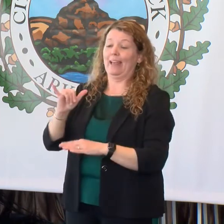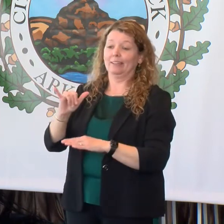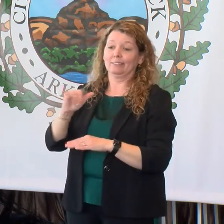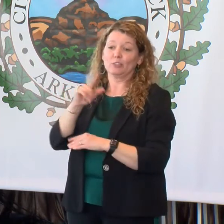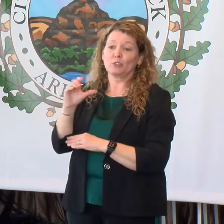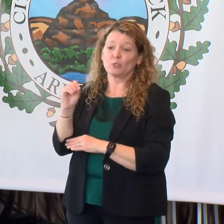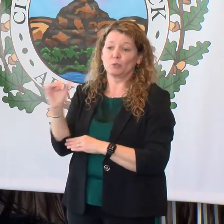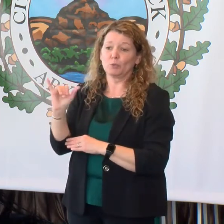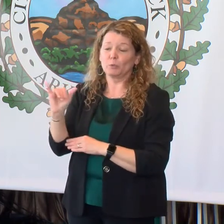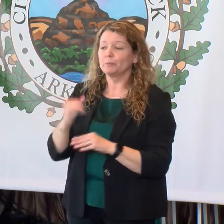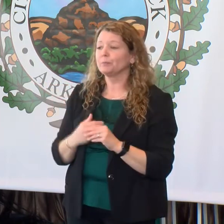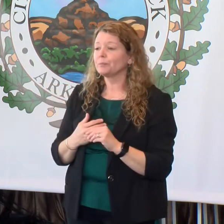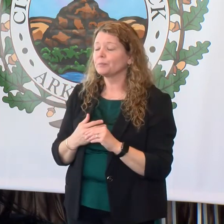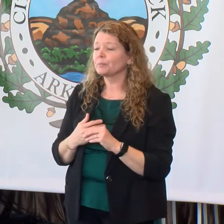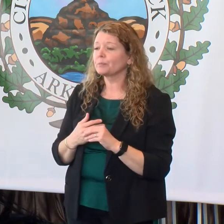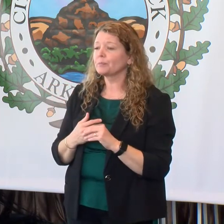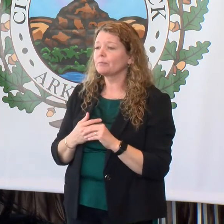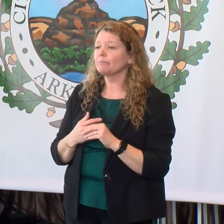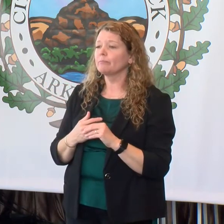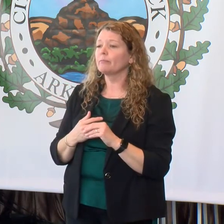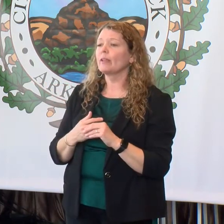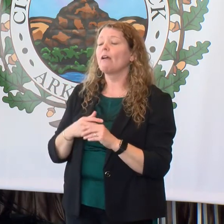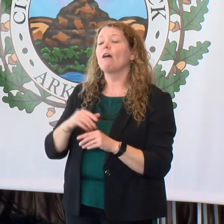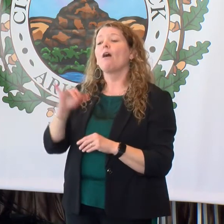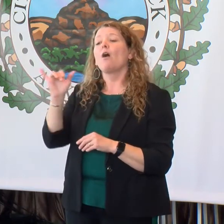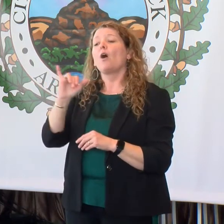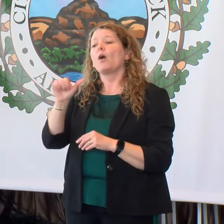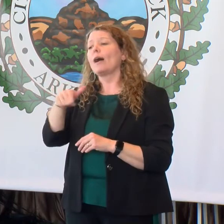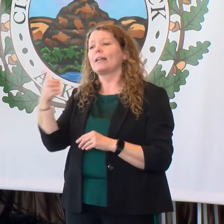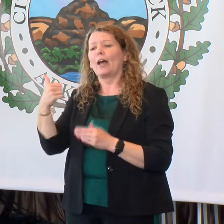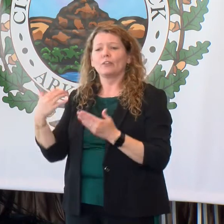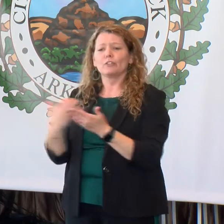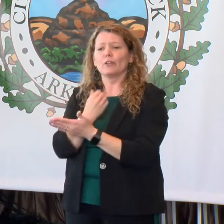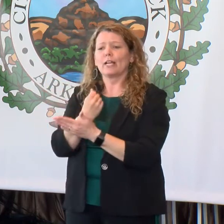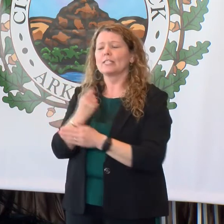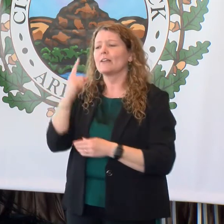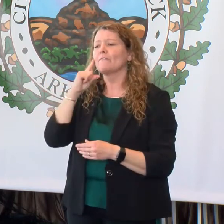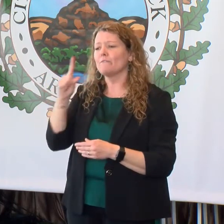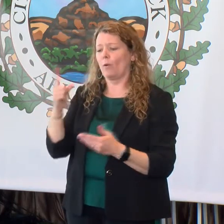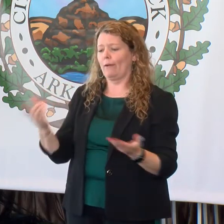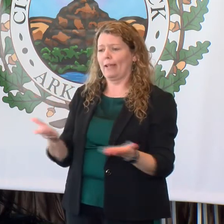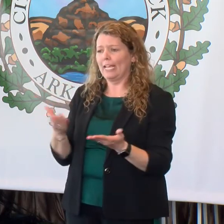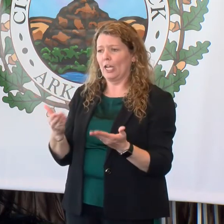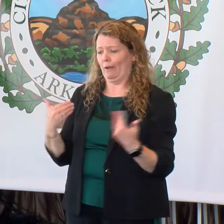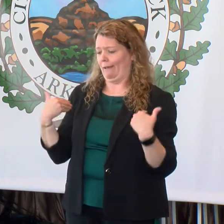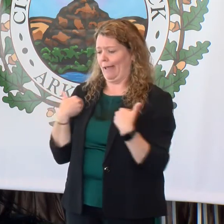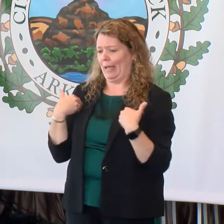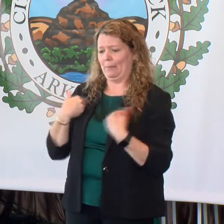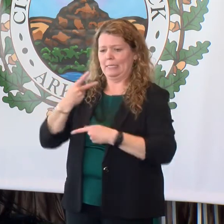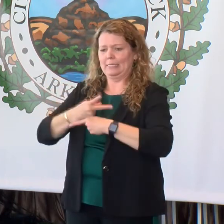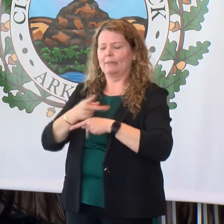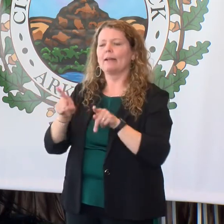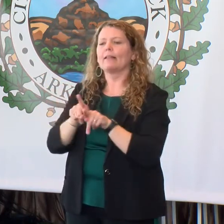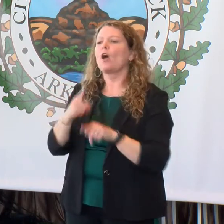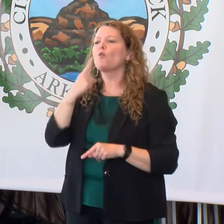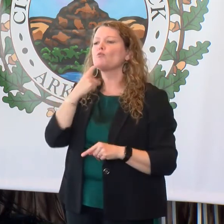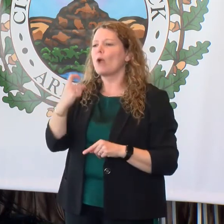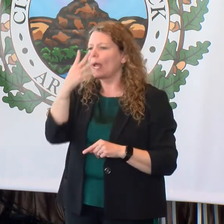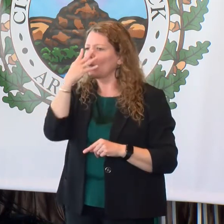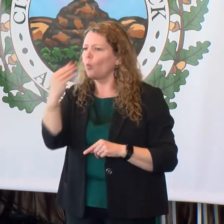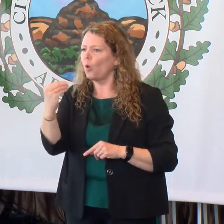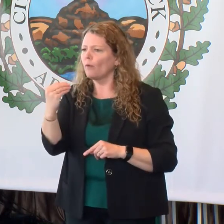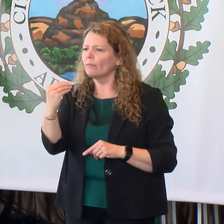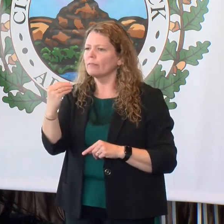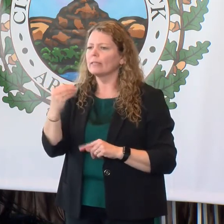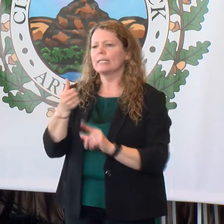zoo. Also included in this is the opportunity for a North American habitat to include something like the red wolf, which is